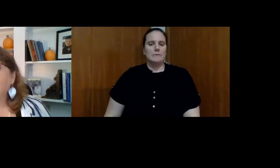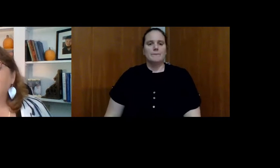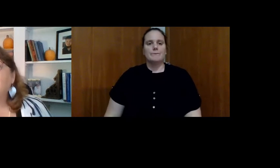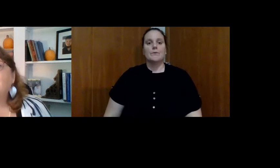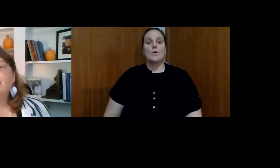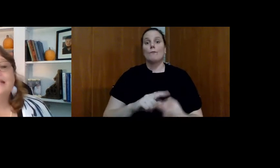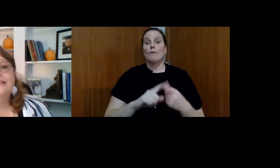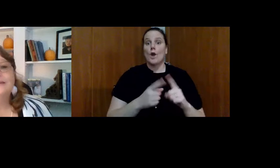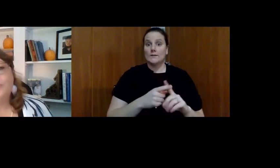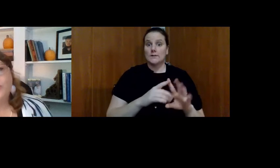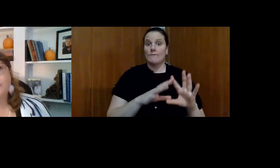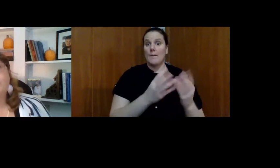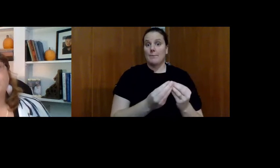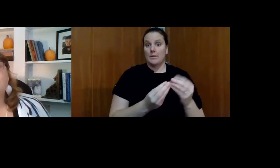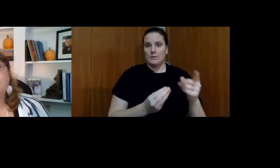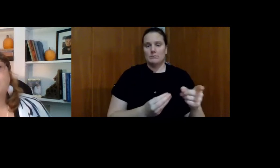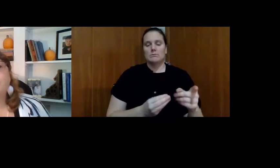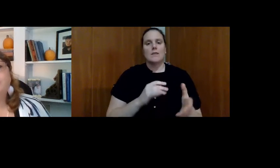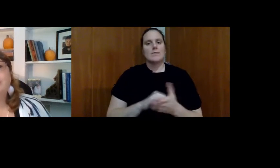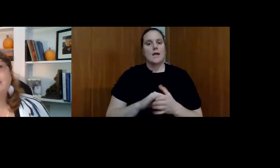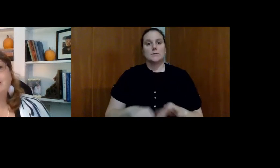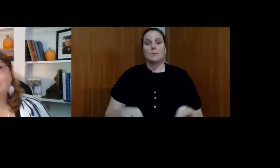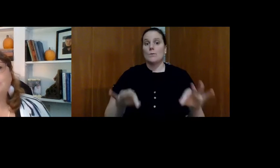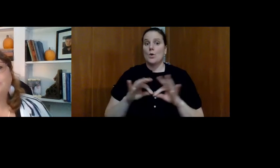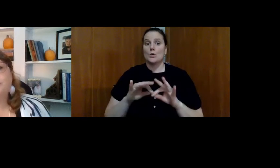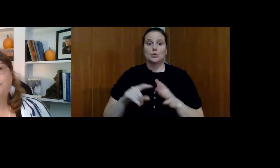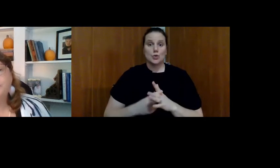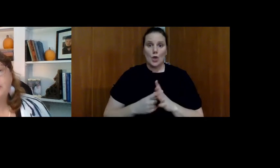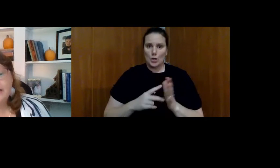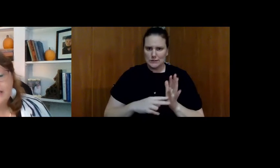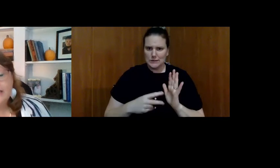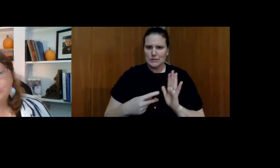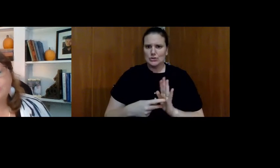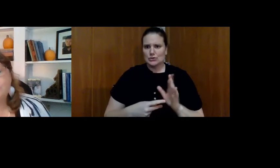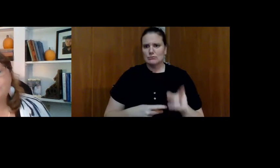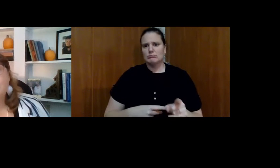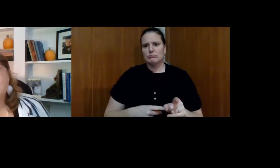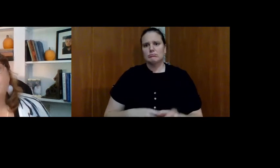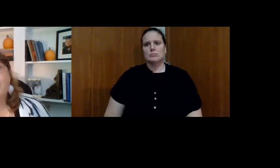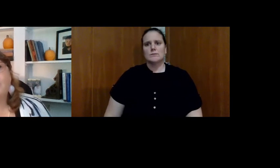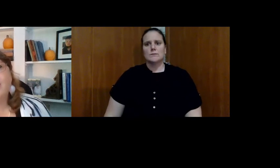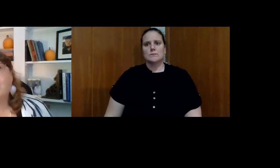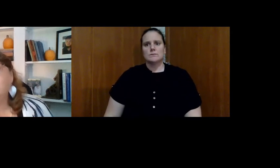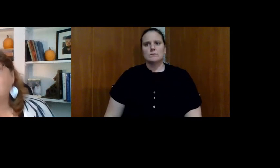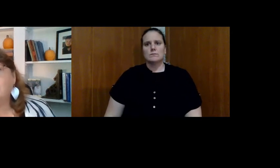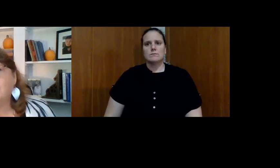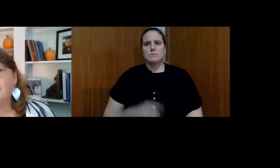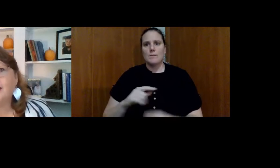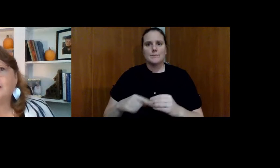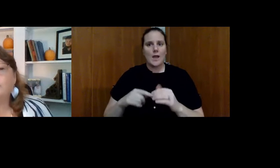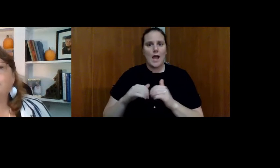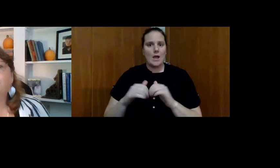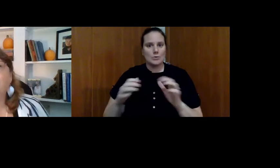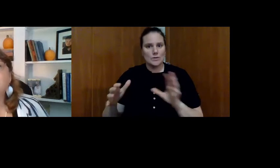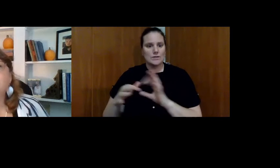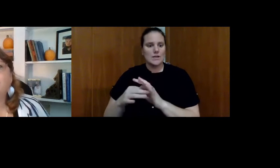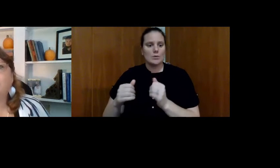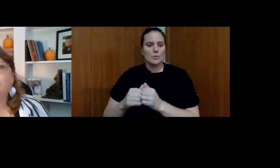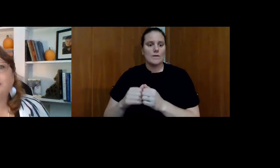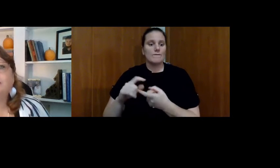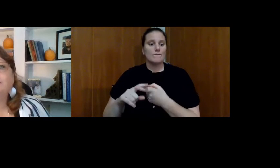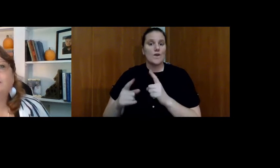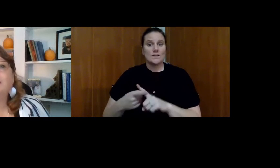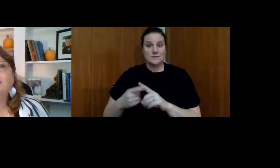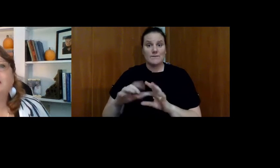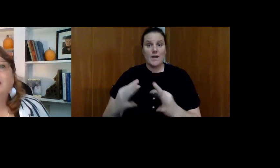family. It's important that you start being intentional about how you're going to connect with your friends and